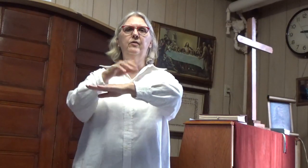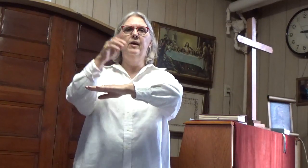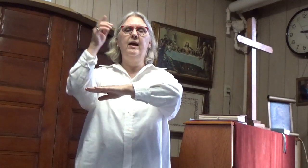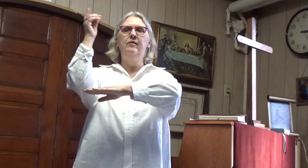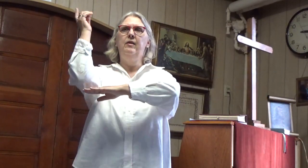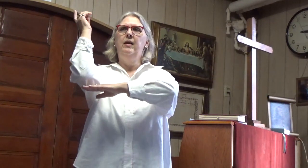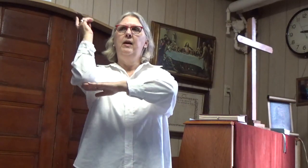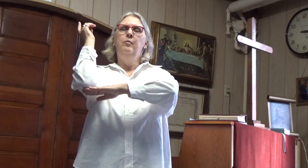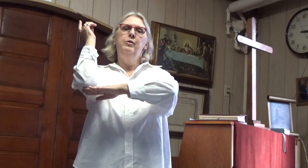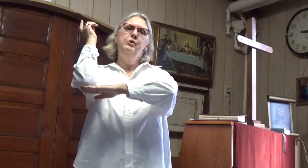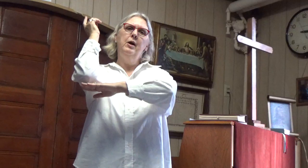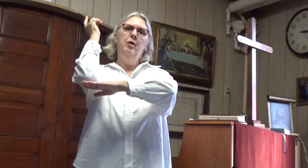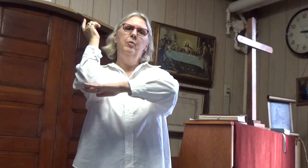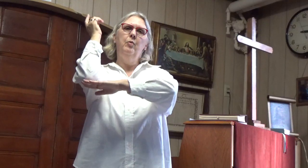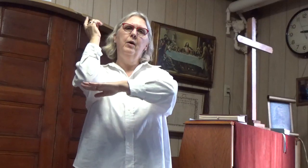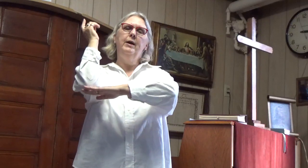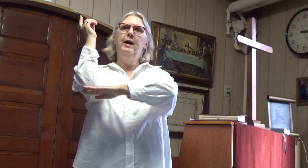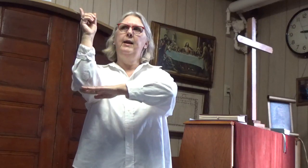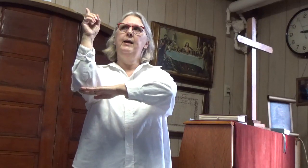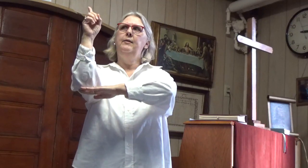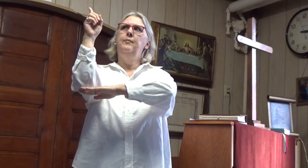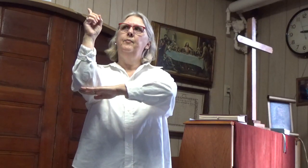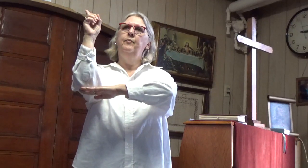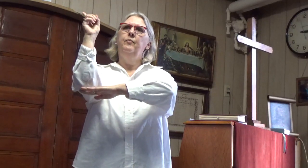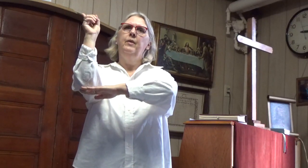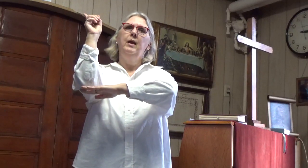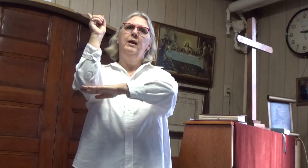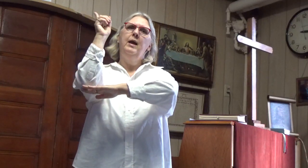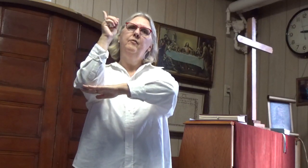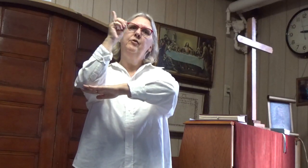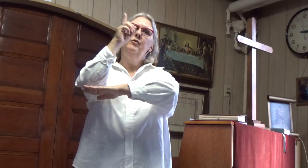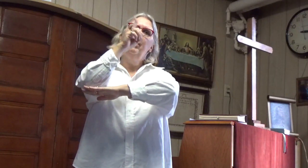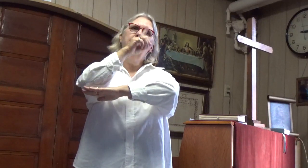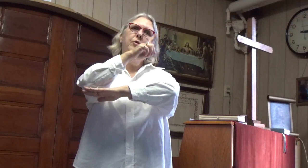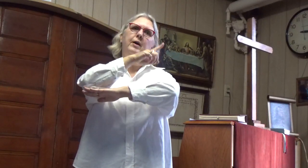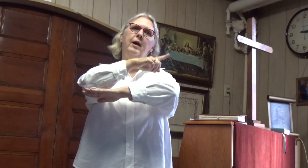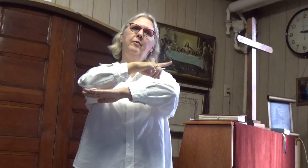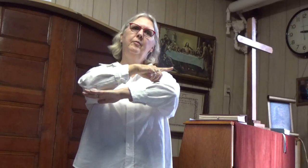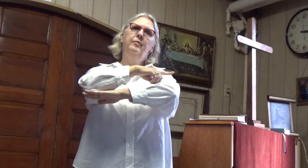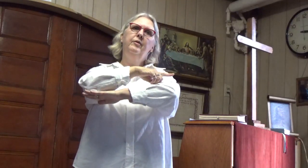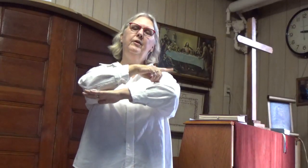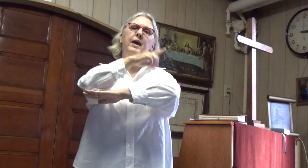sets. Put your elbow right on it and have your sun go down today.